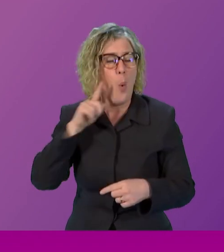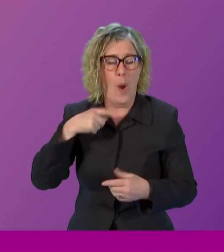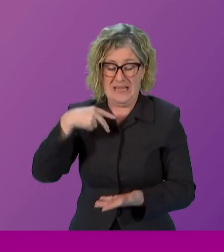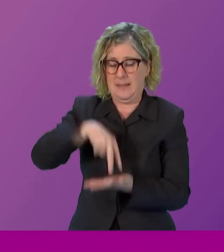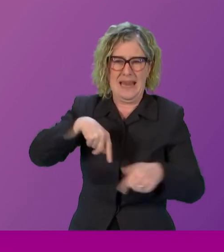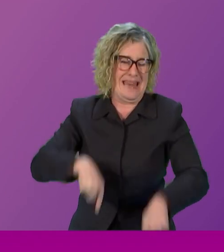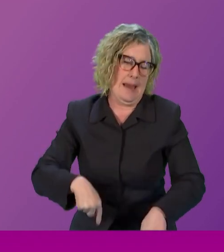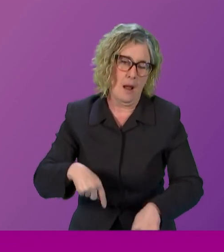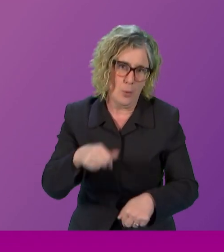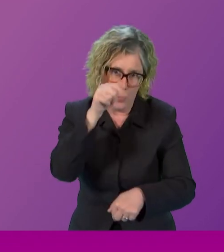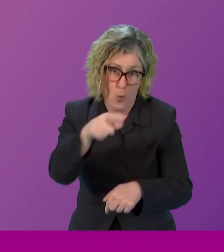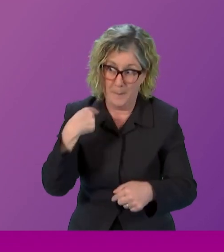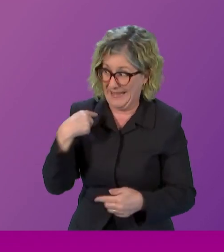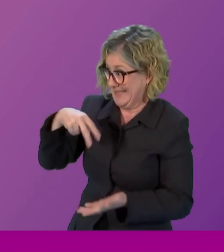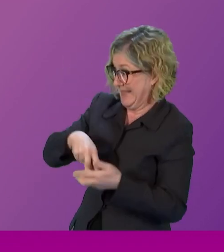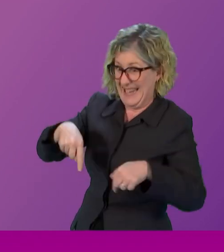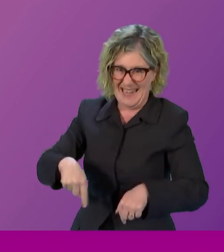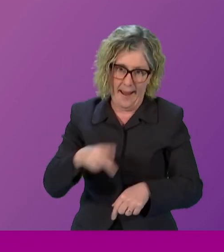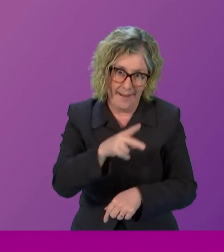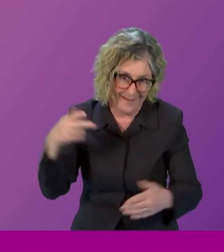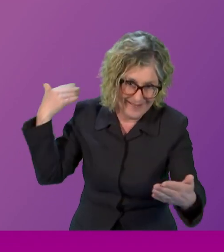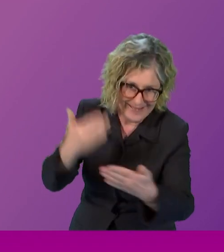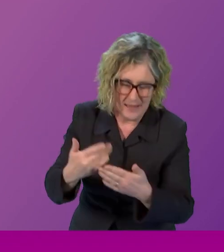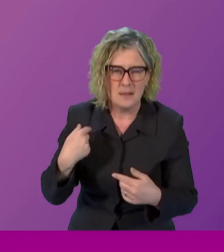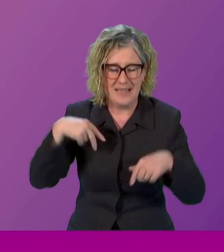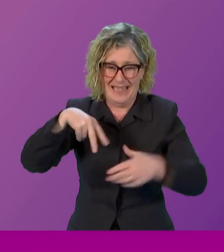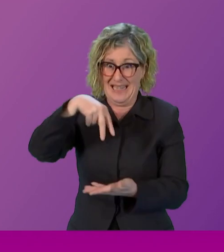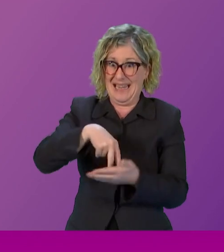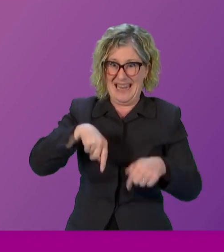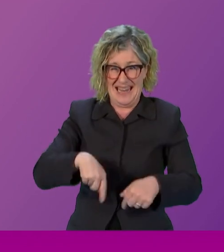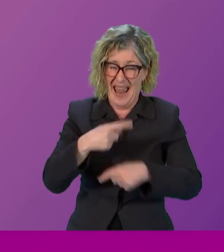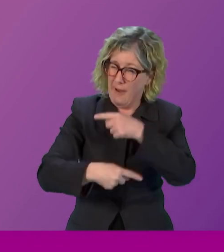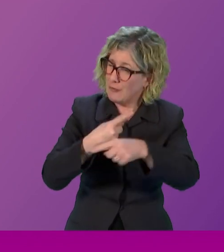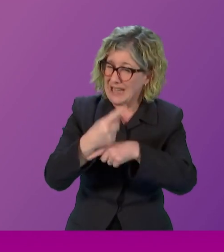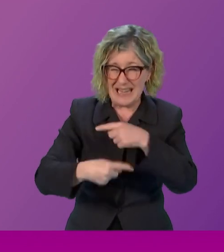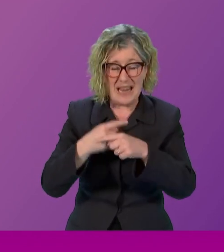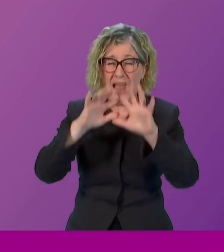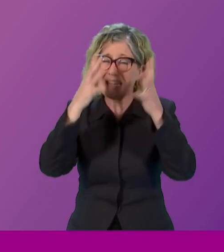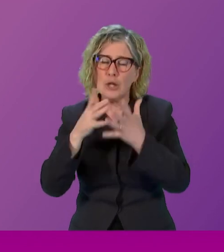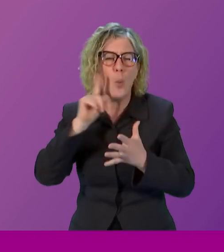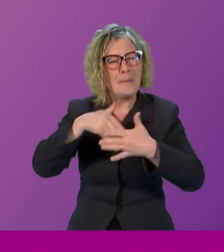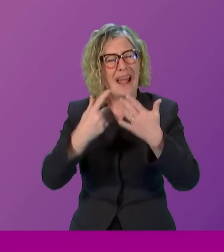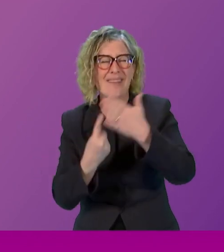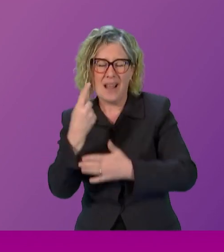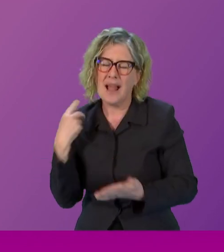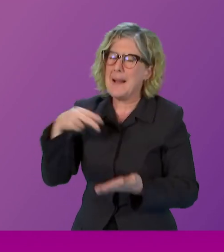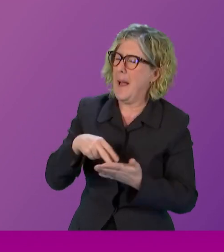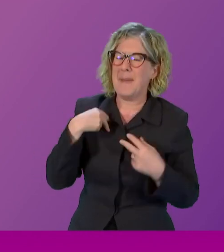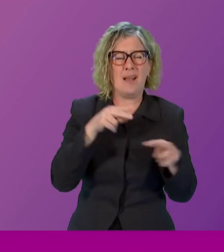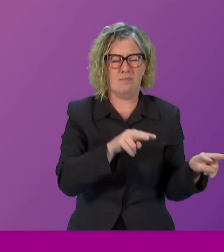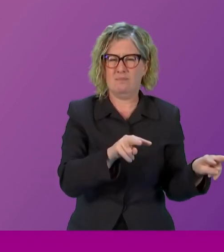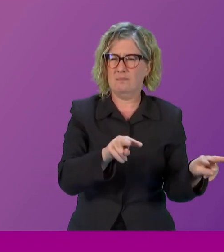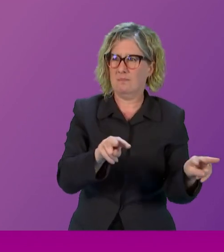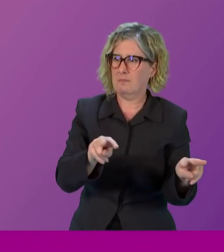stand and I look out at this chamber full of women in all of our glorious diversity, and I just